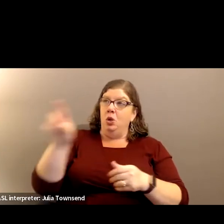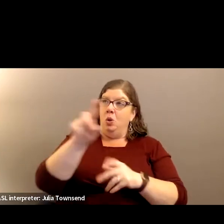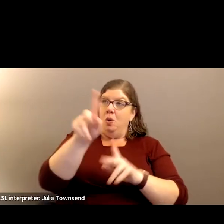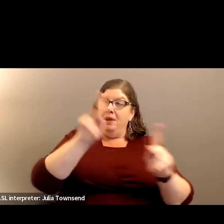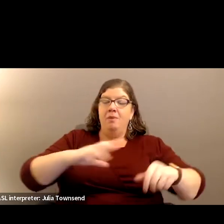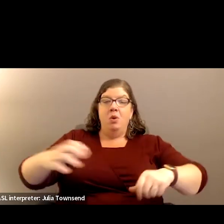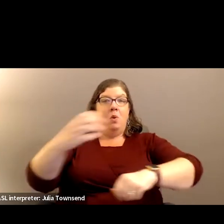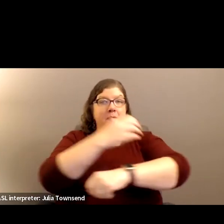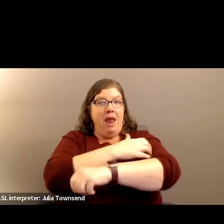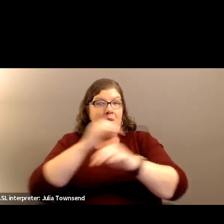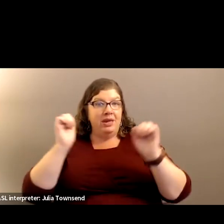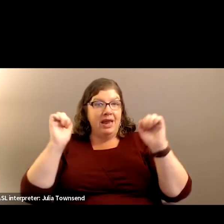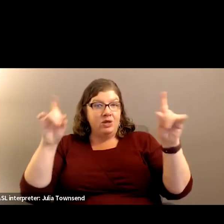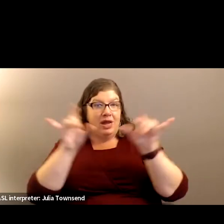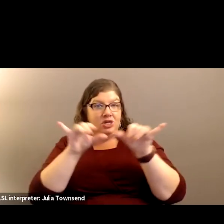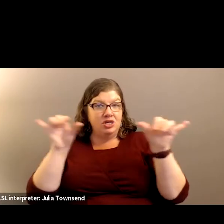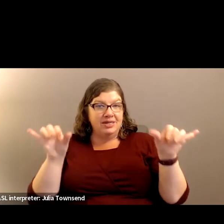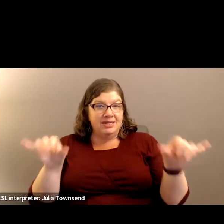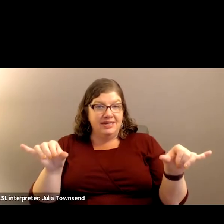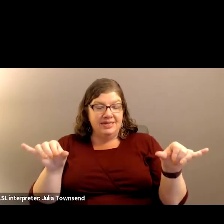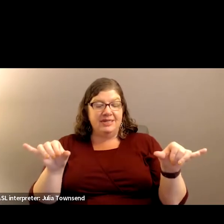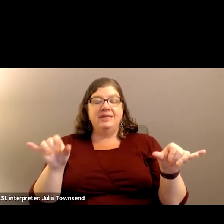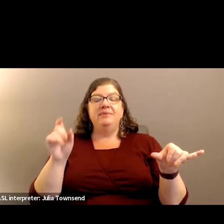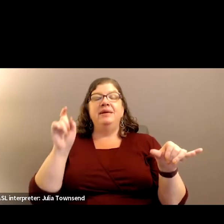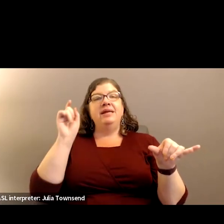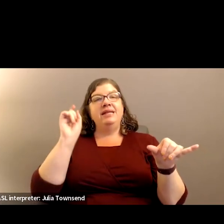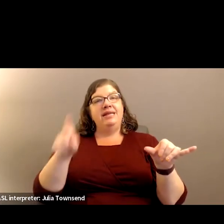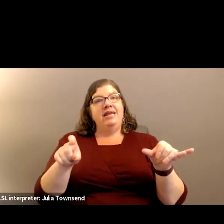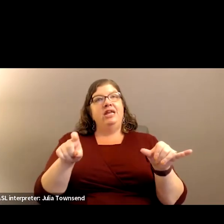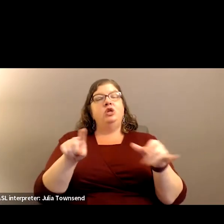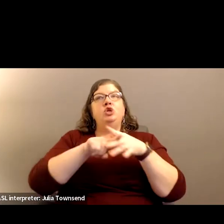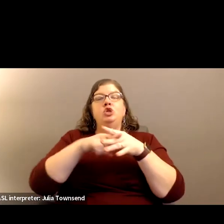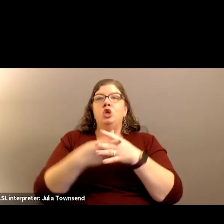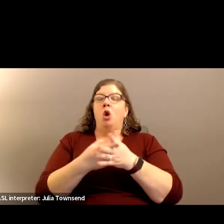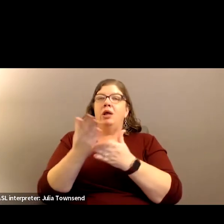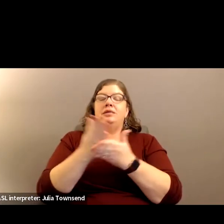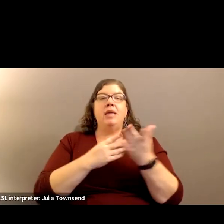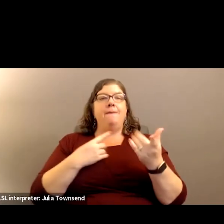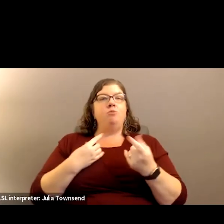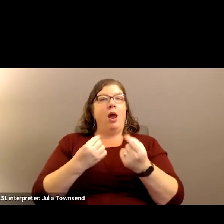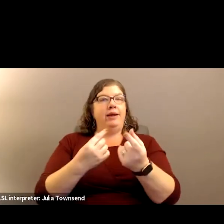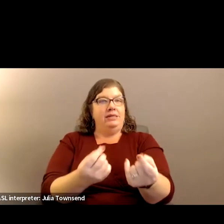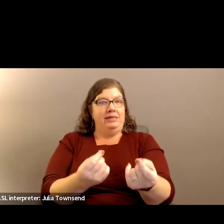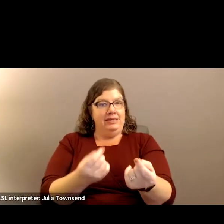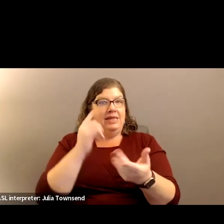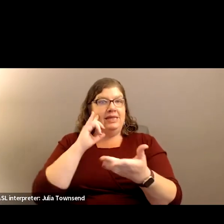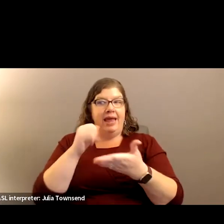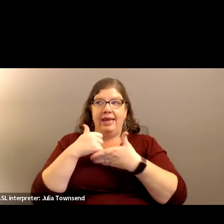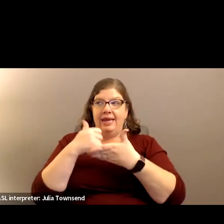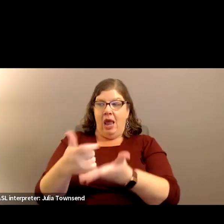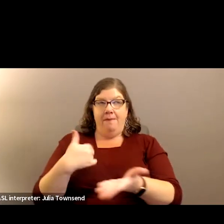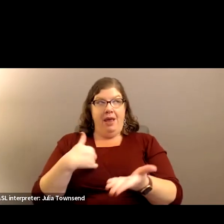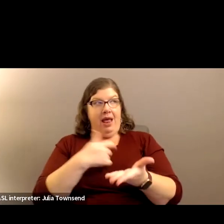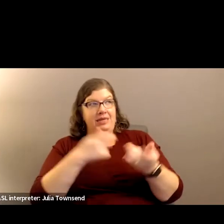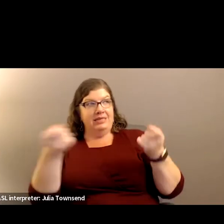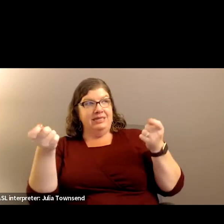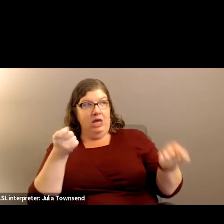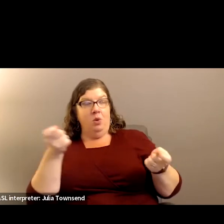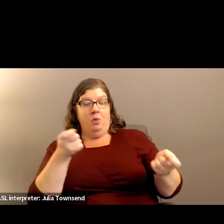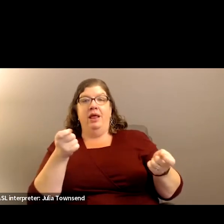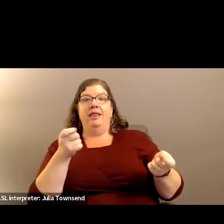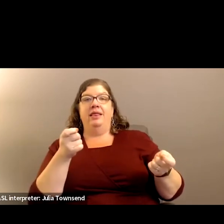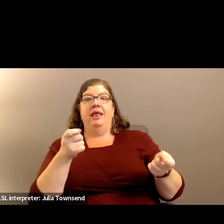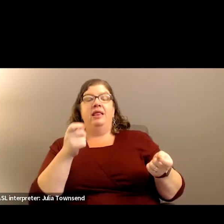in power in our education system need to implement some sort of practices that can help us deal with these